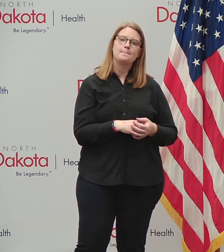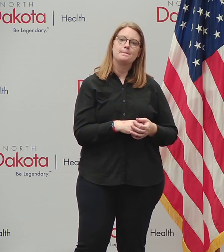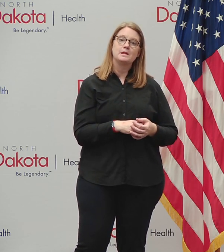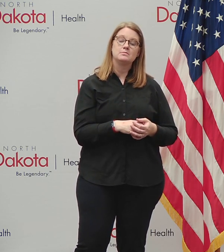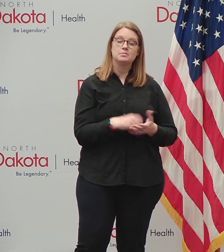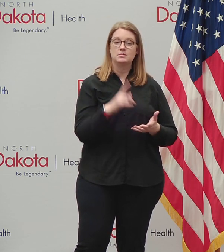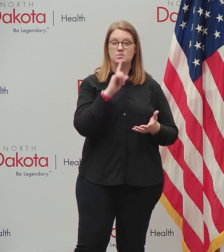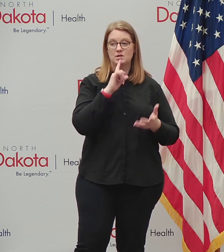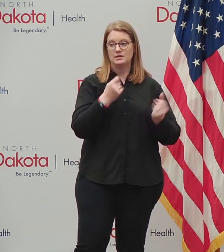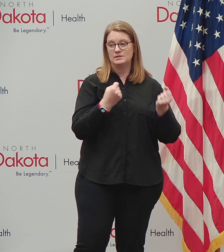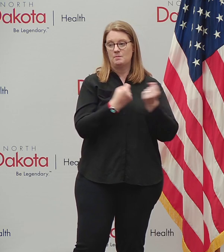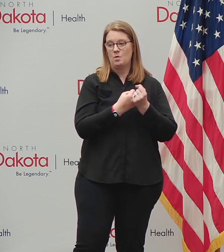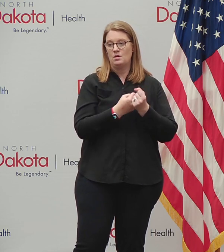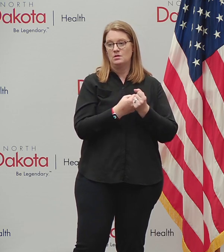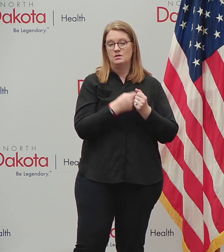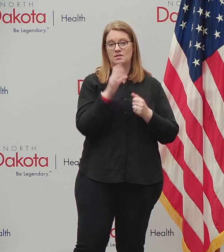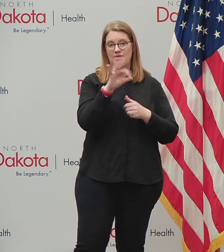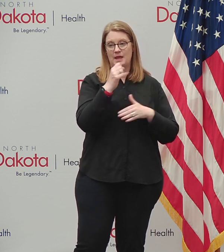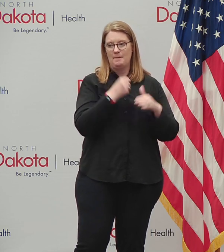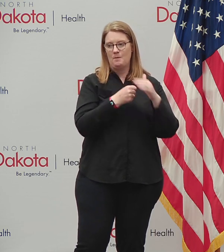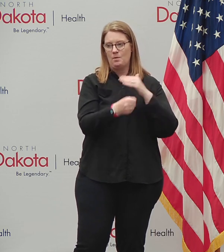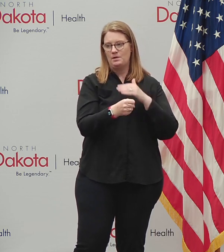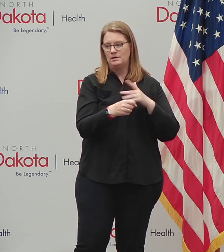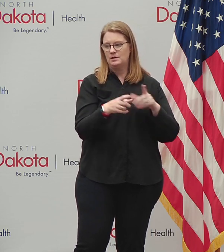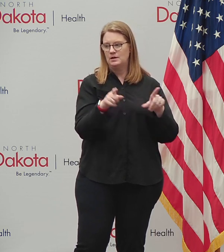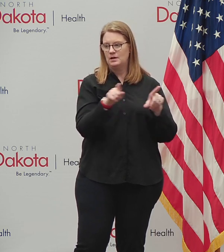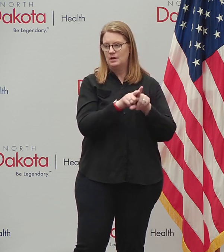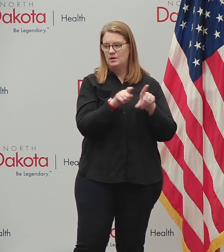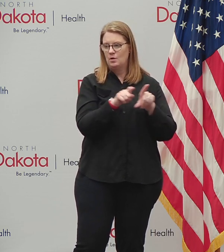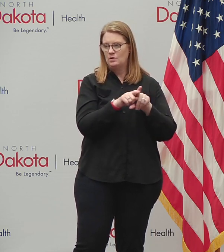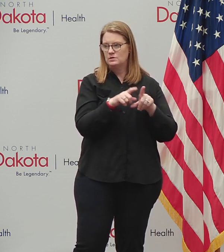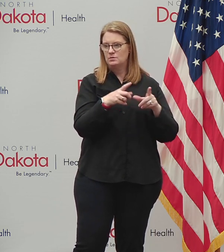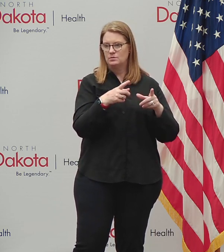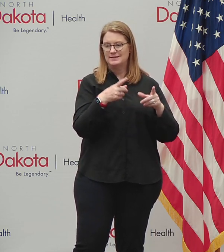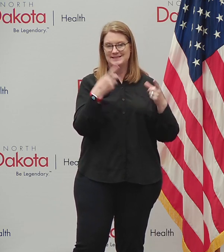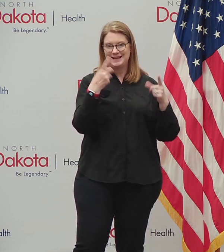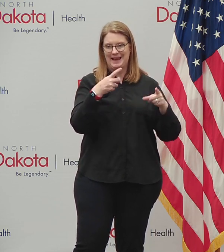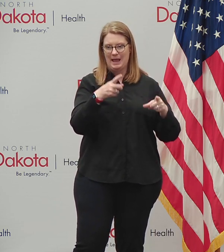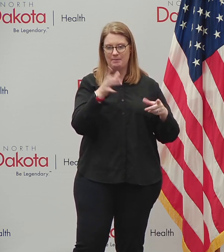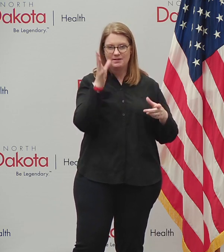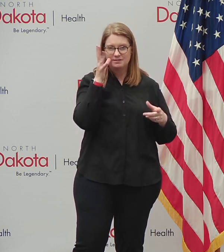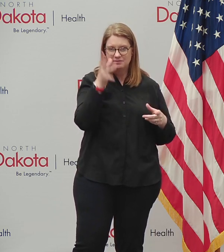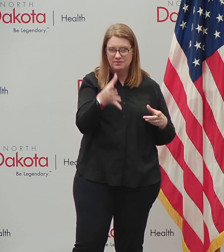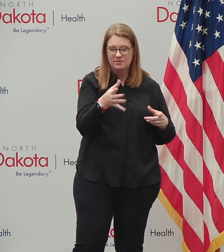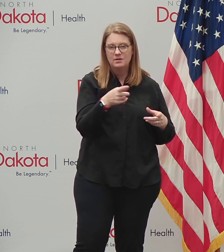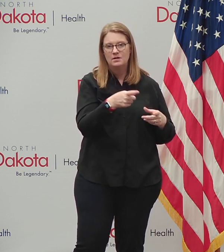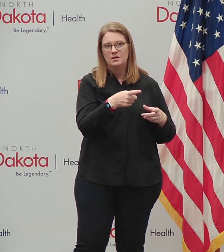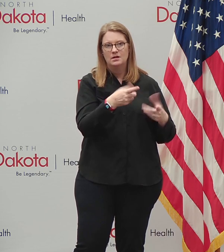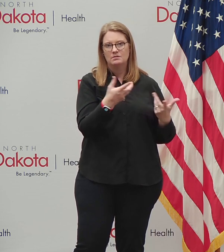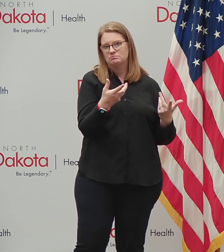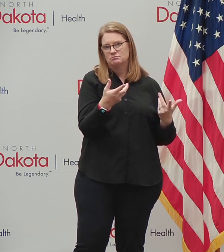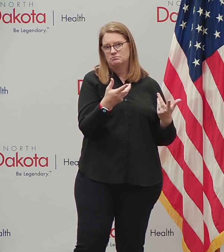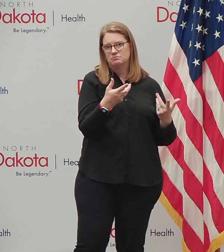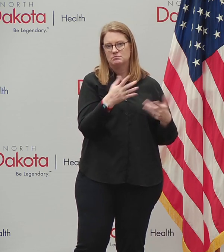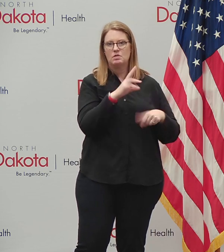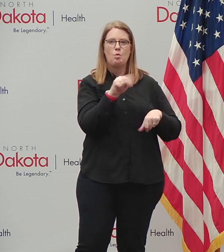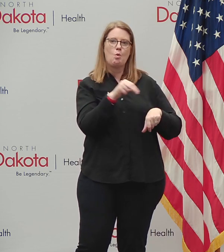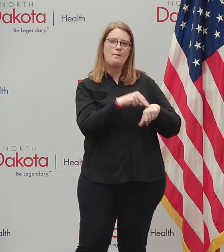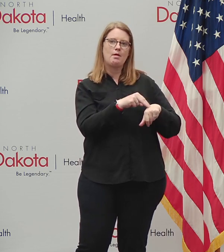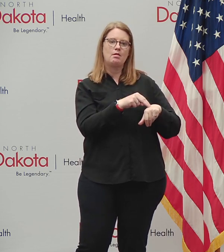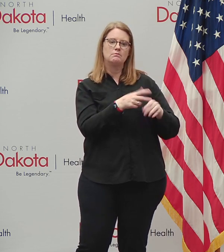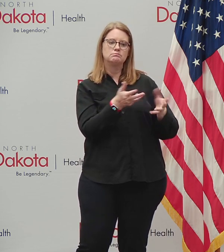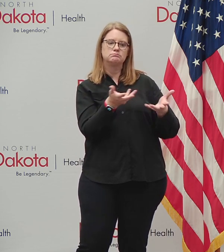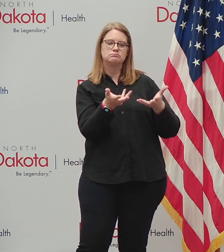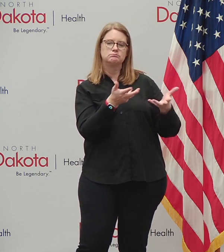but we stand behind the appointment and, uh, and I think what's going to happen forward will be the normal, the more, the normal give and take in,